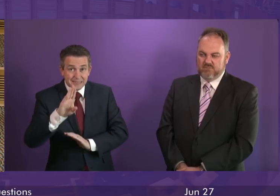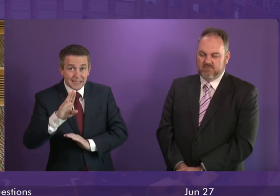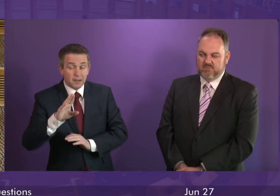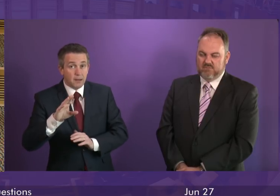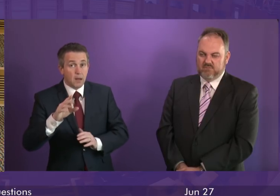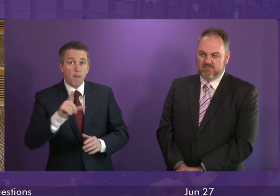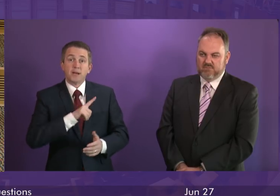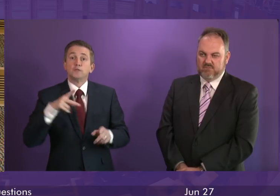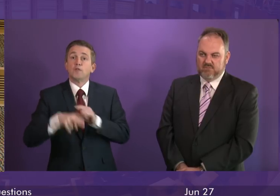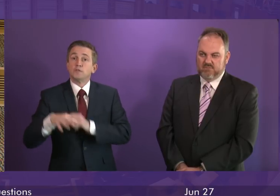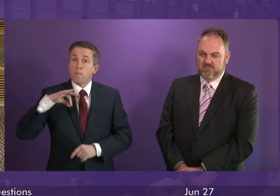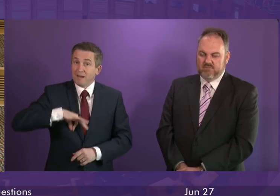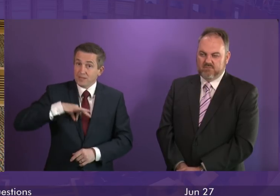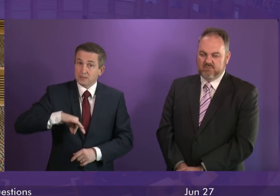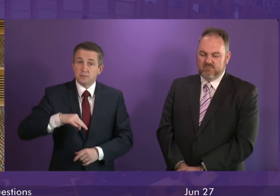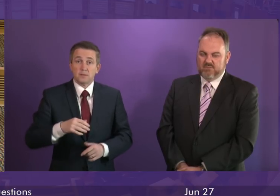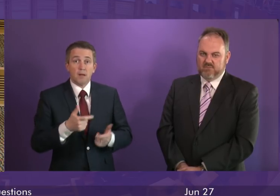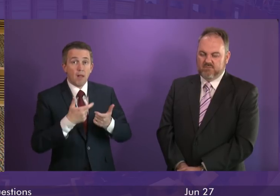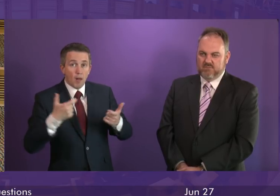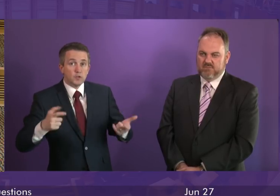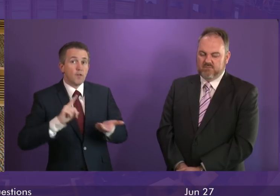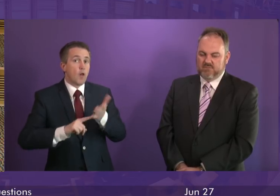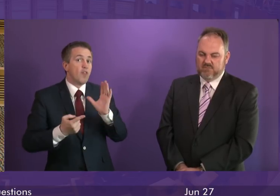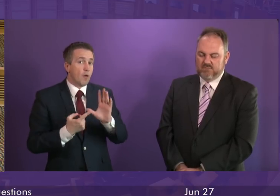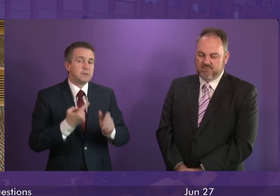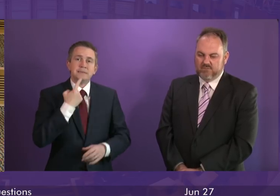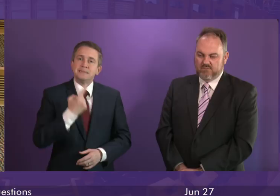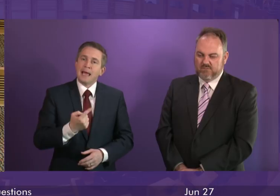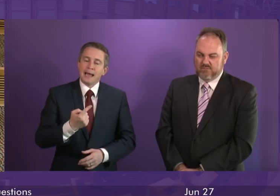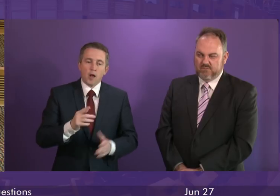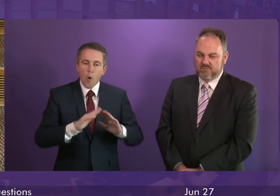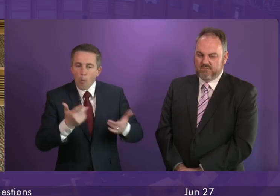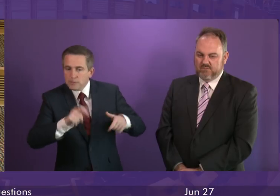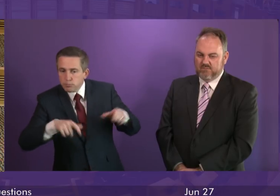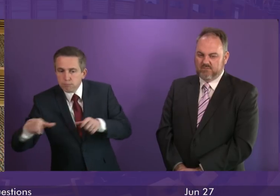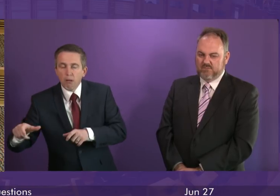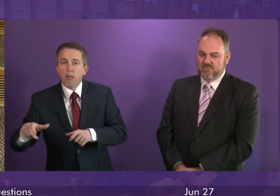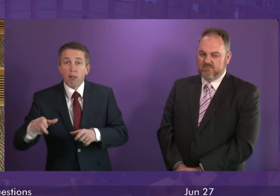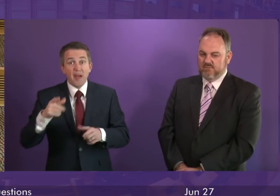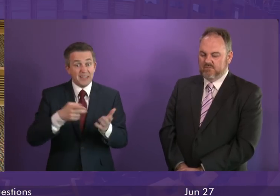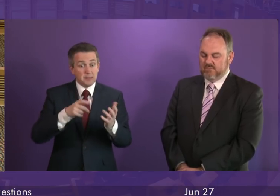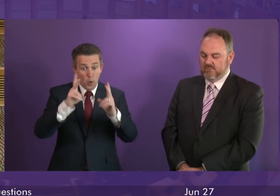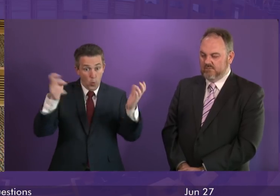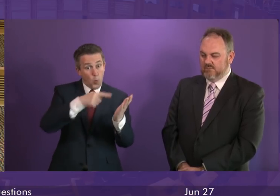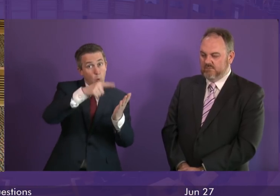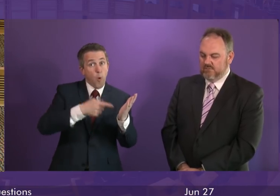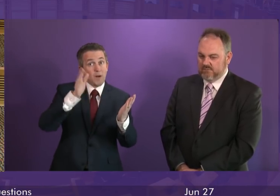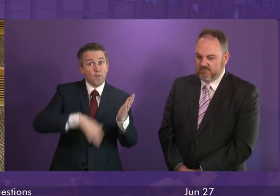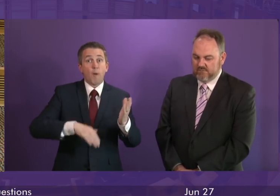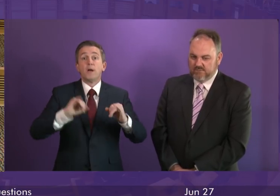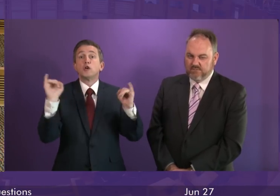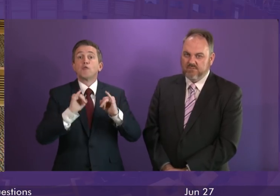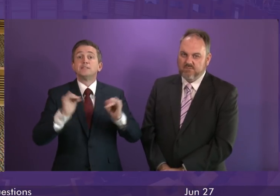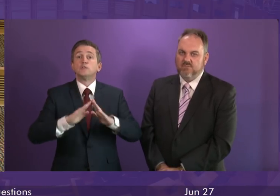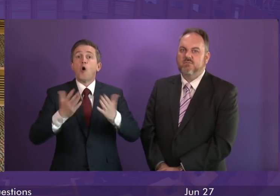also seen local authorities say that in their view it's welfare cuts that and again I'm quoting here from the crisis